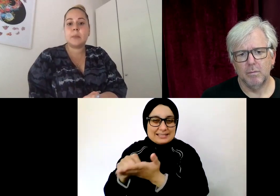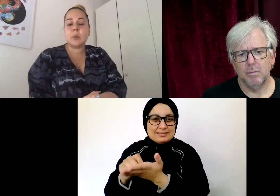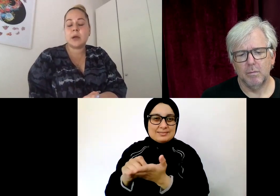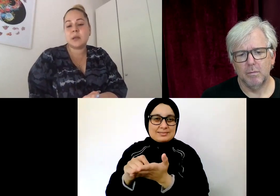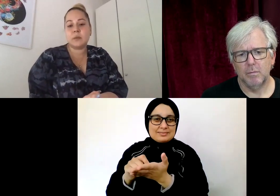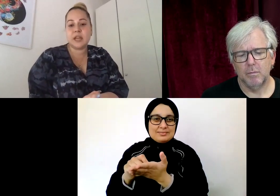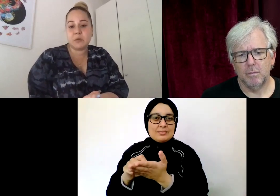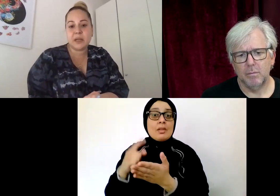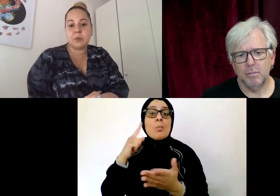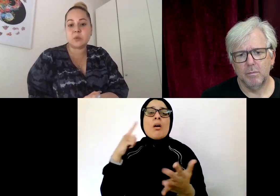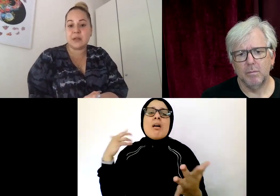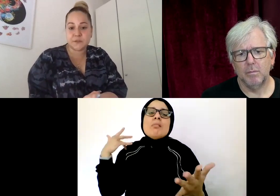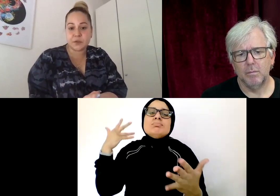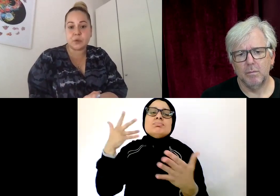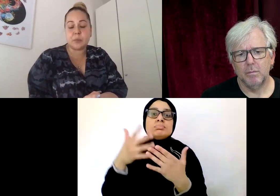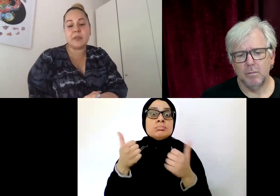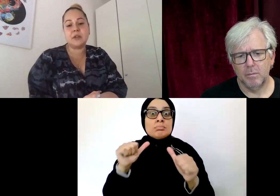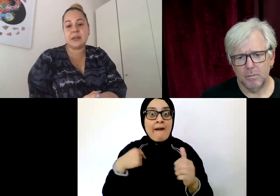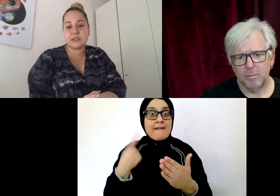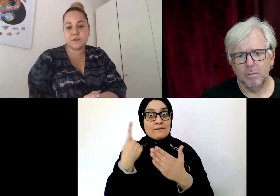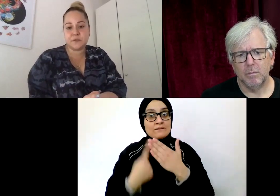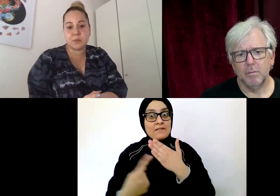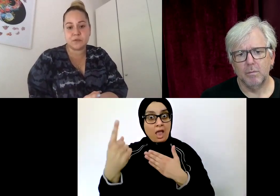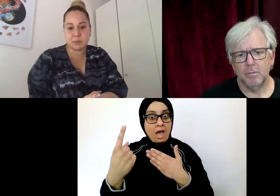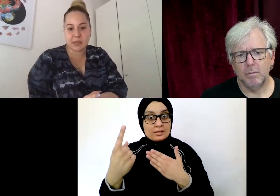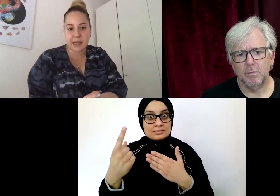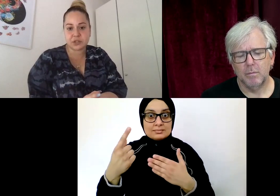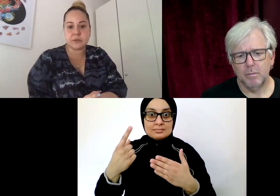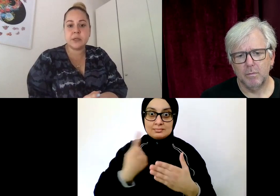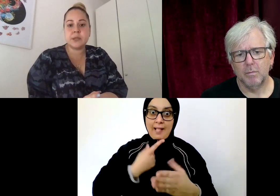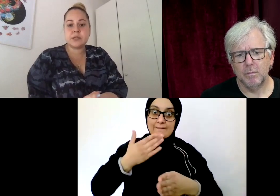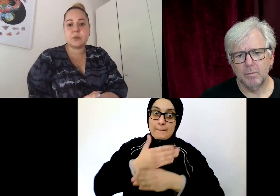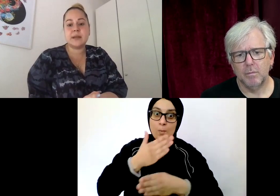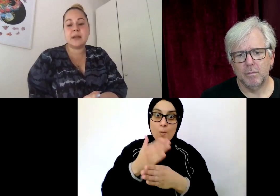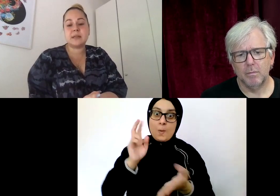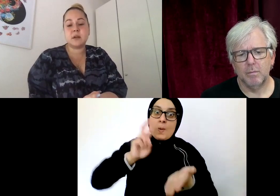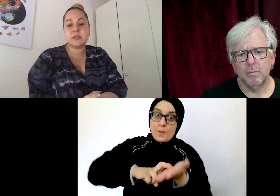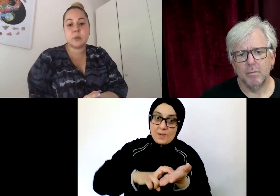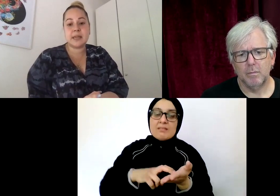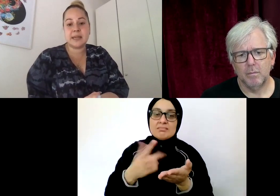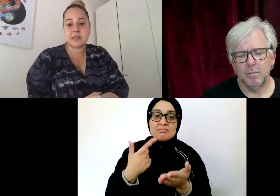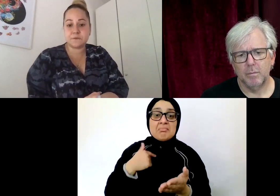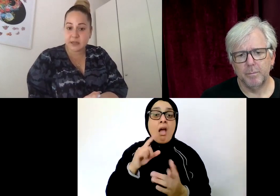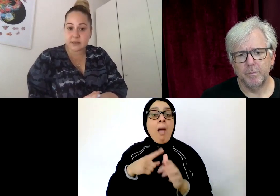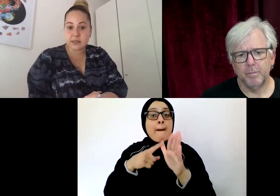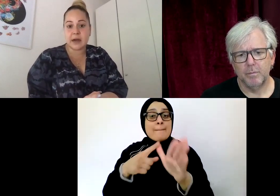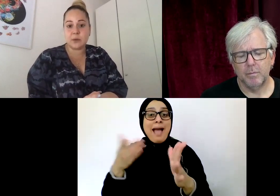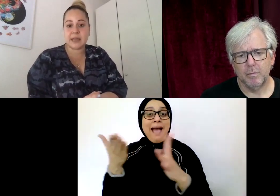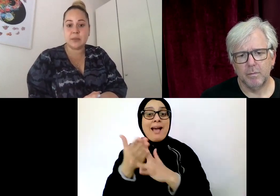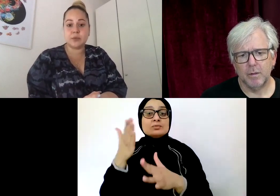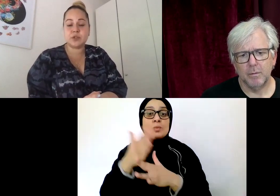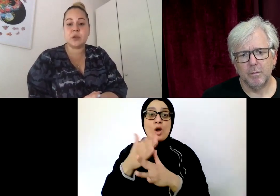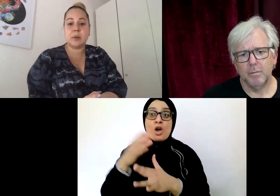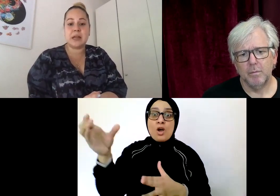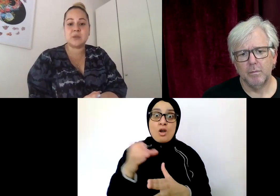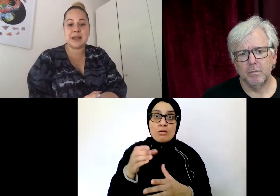But working with hearing people was quite difficult, but then looking at different forms of communication. So when I started working as a freelancer, I was